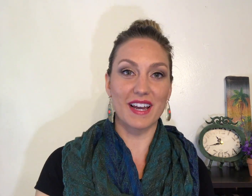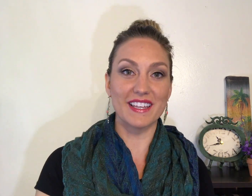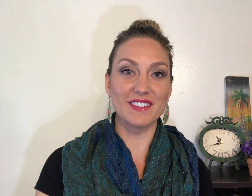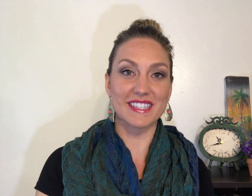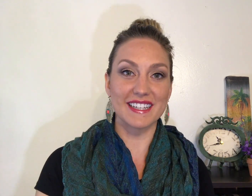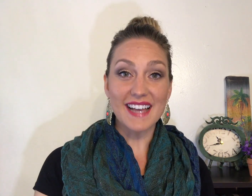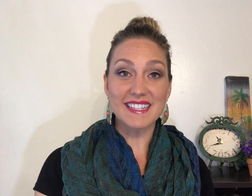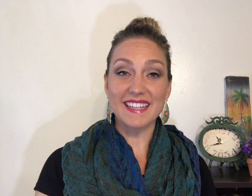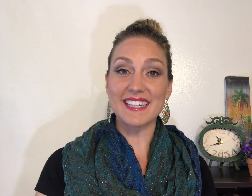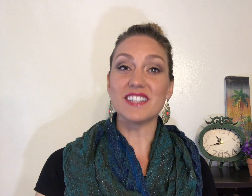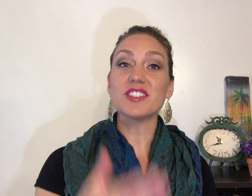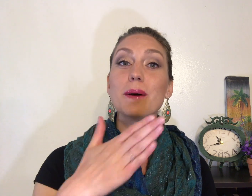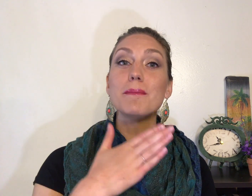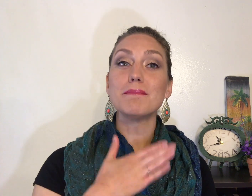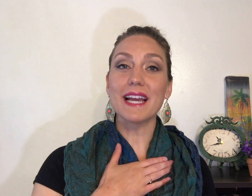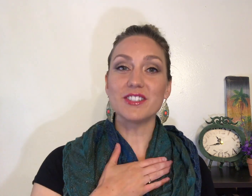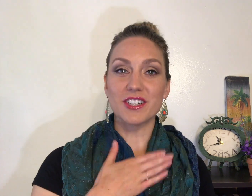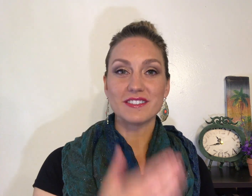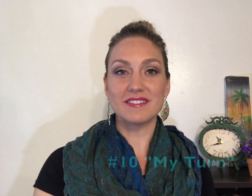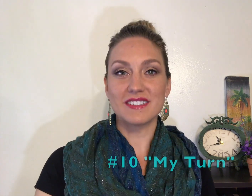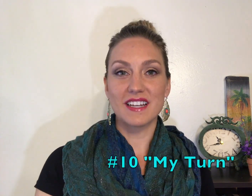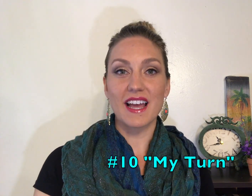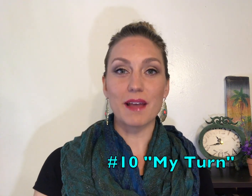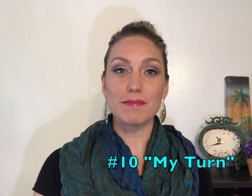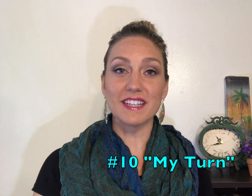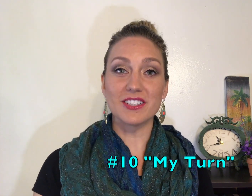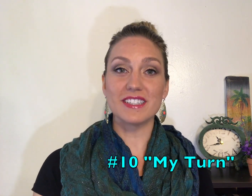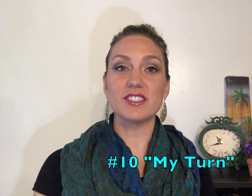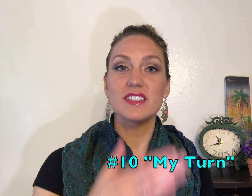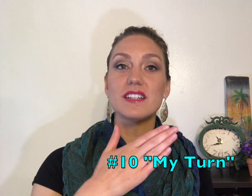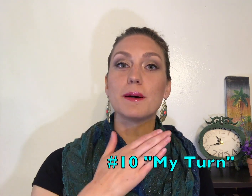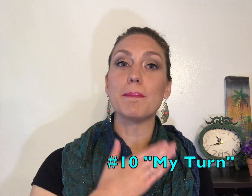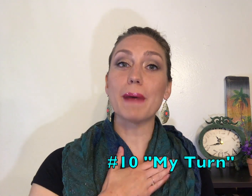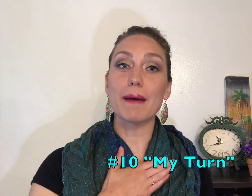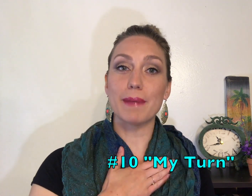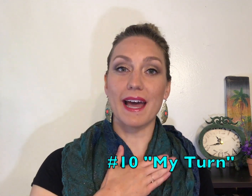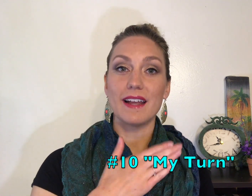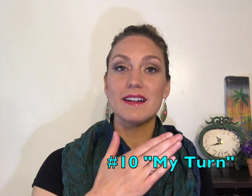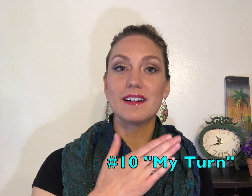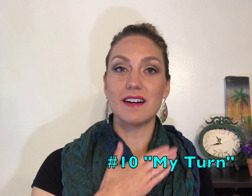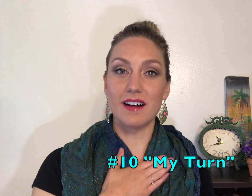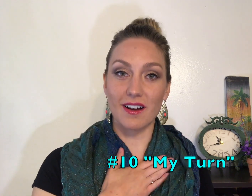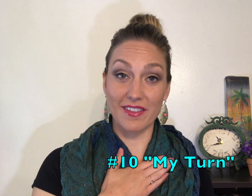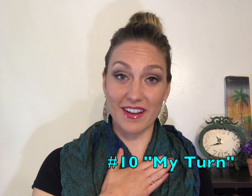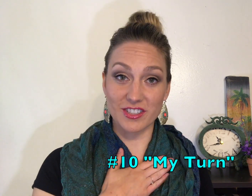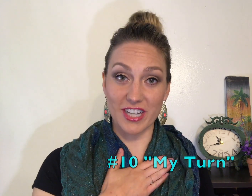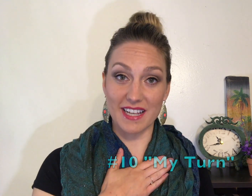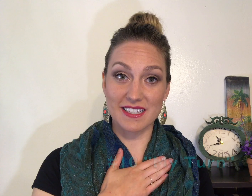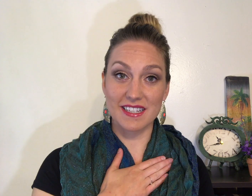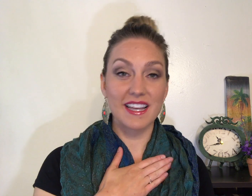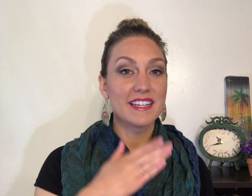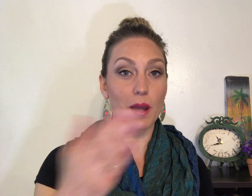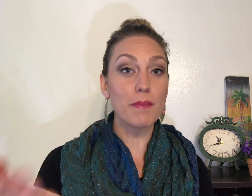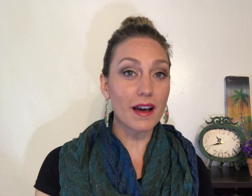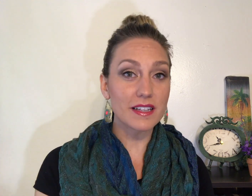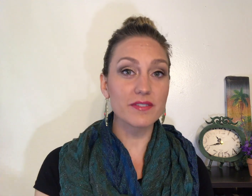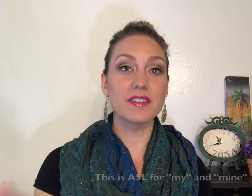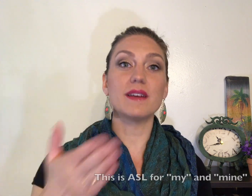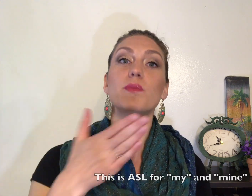I use it. Last I teach my turn and my turn is just a little pat pat on their chest. Now I model it for them